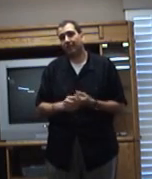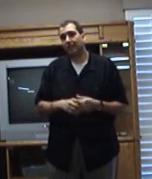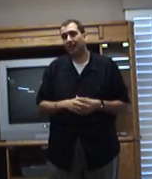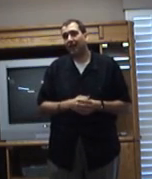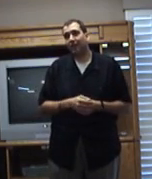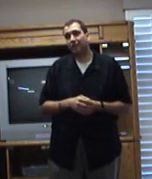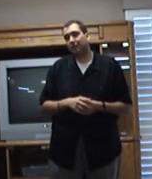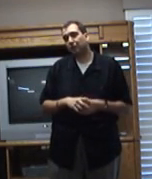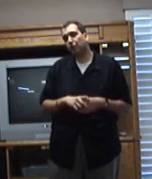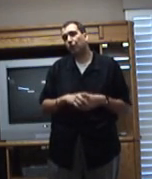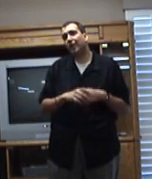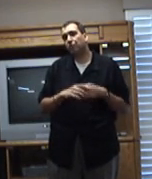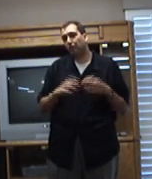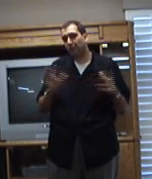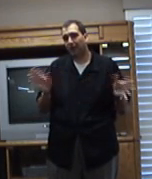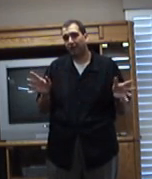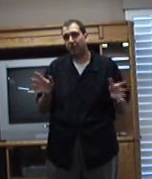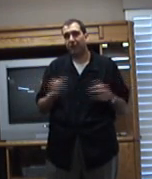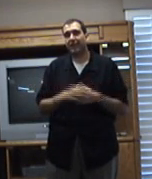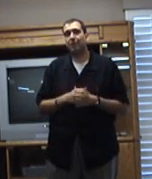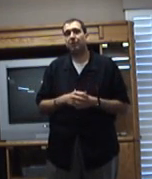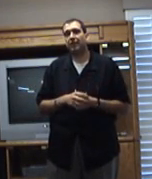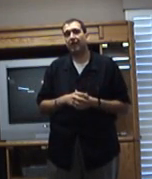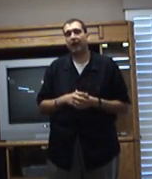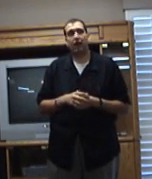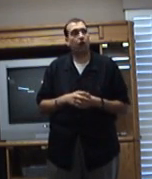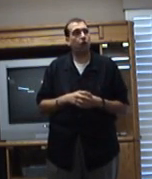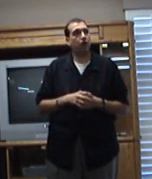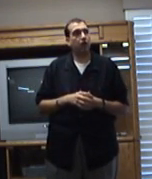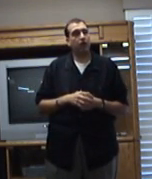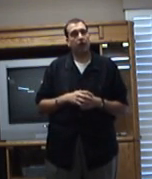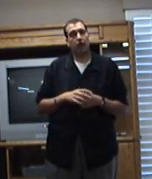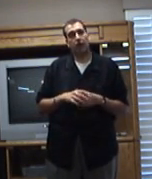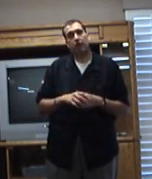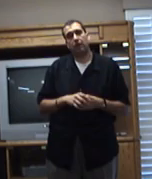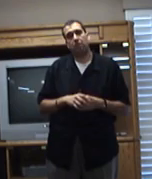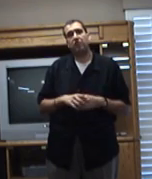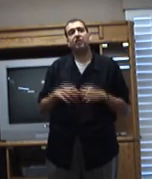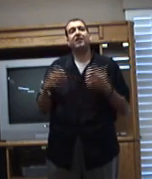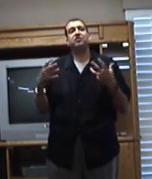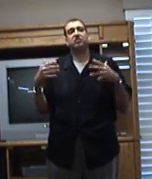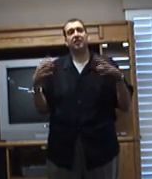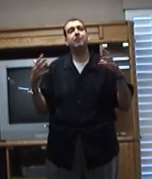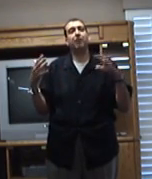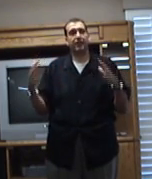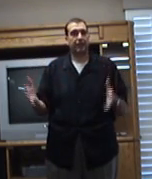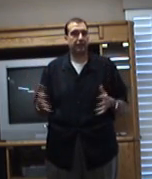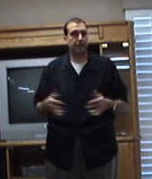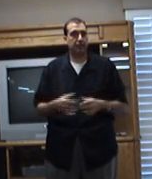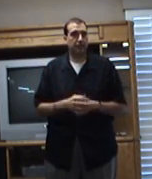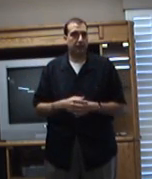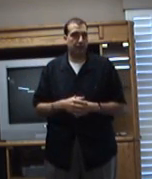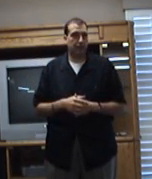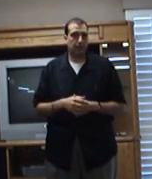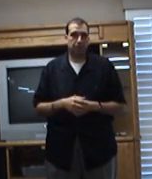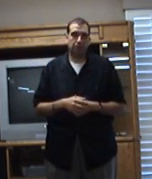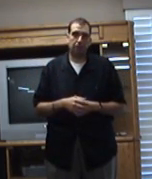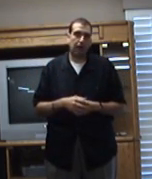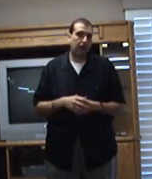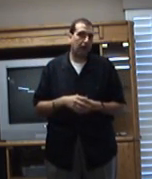I have an incredible amount of energy. can't believe how much less sleep I need. I